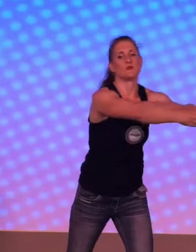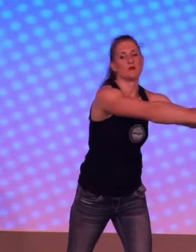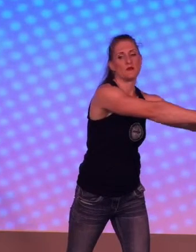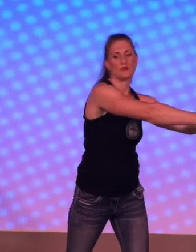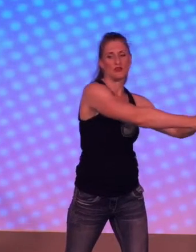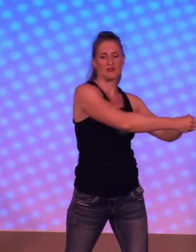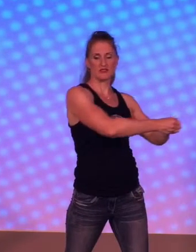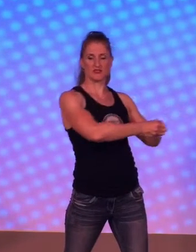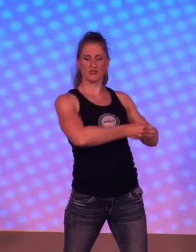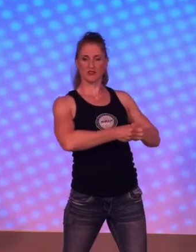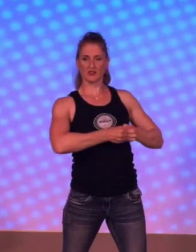Remembrance. Remembrance.